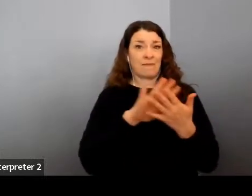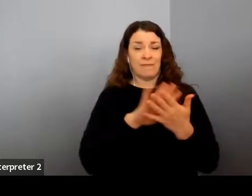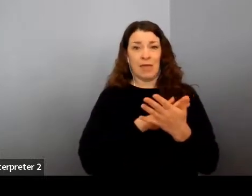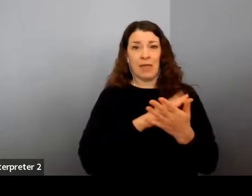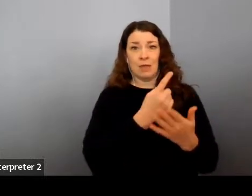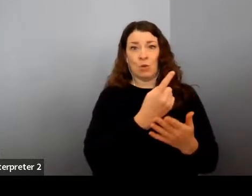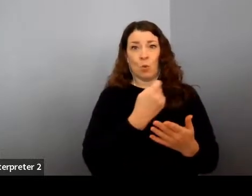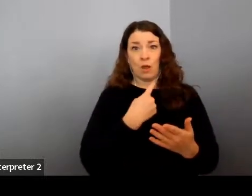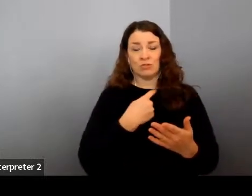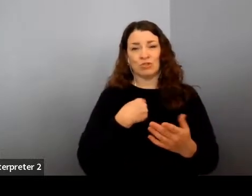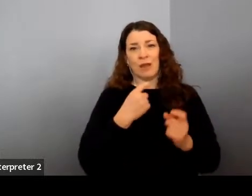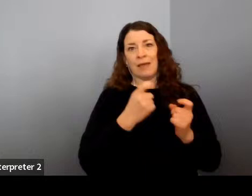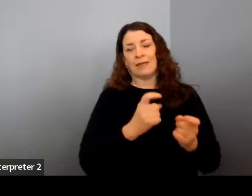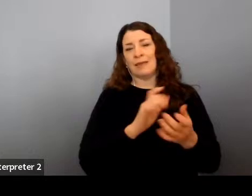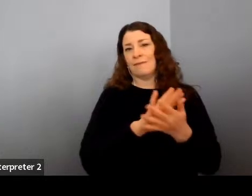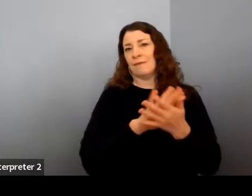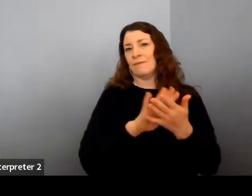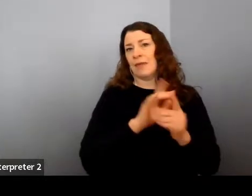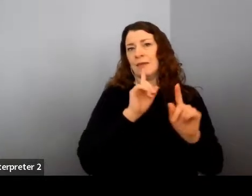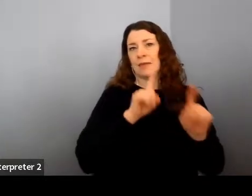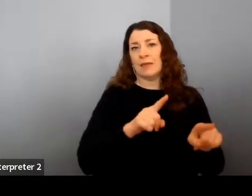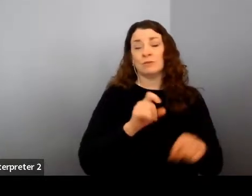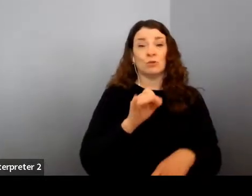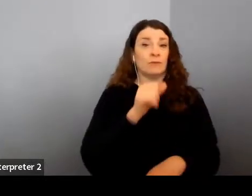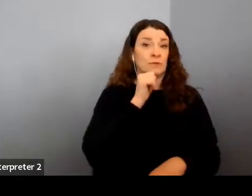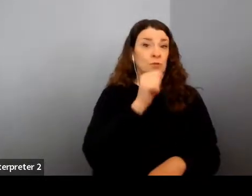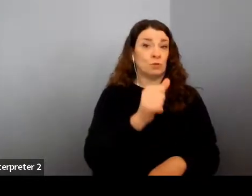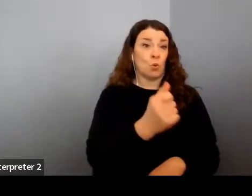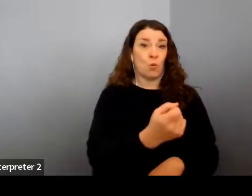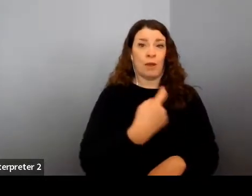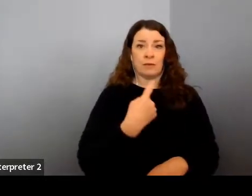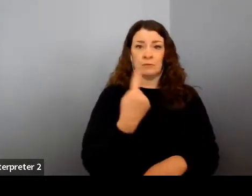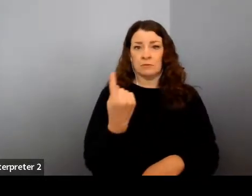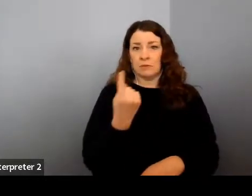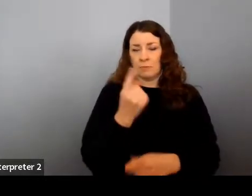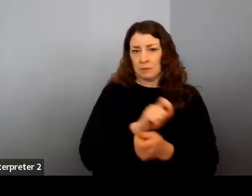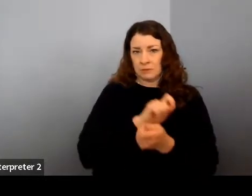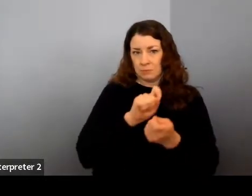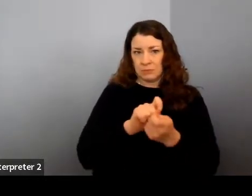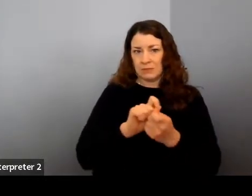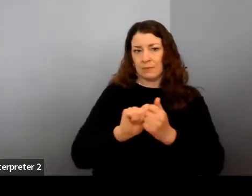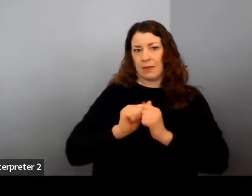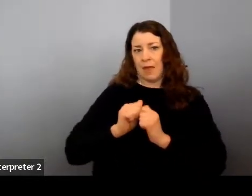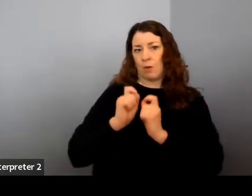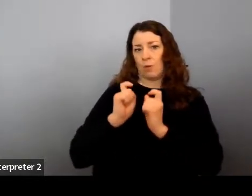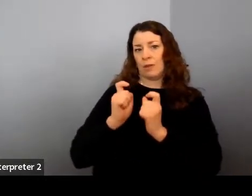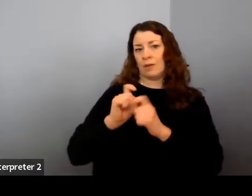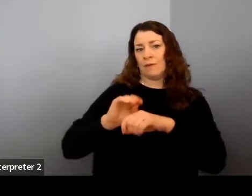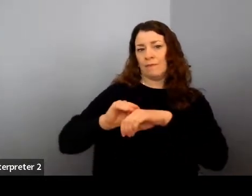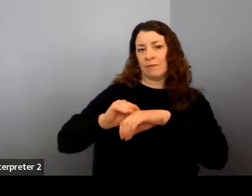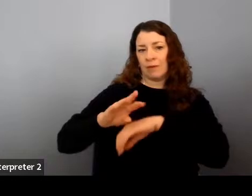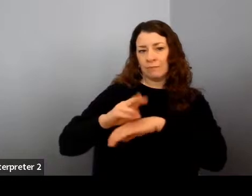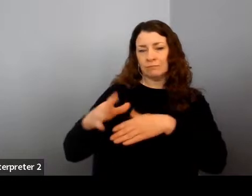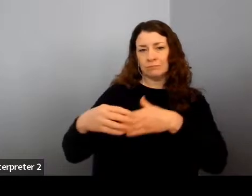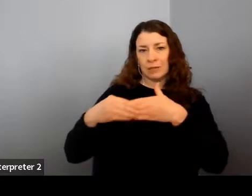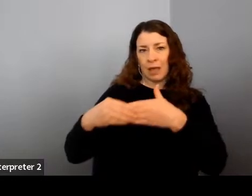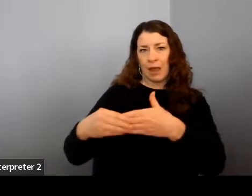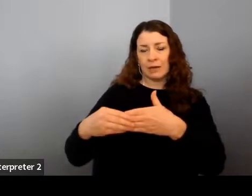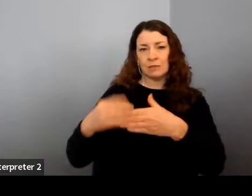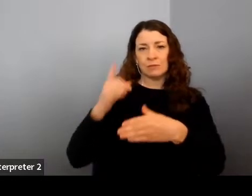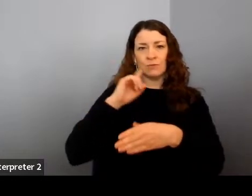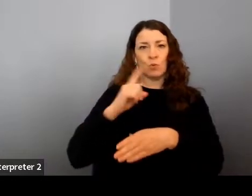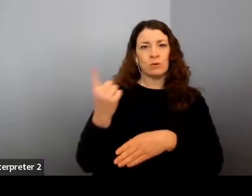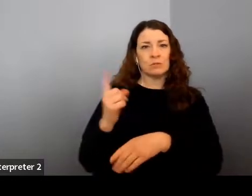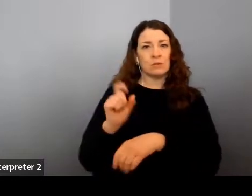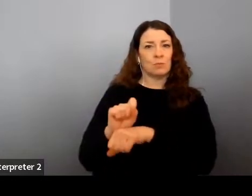because it's, it's, you know, if I'm not asked something specific about how I can help give guidance in someone's career, it's going to force me to